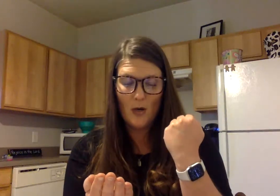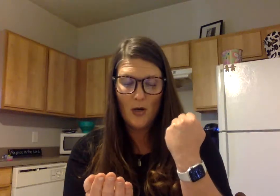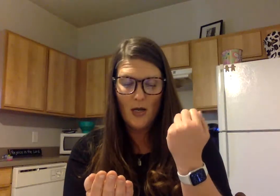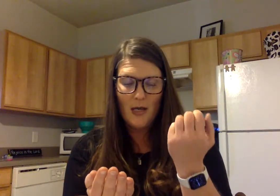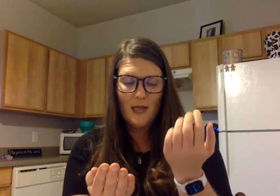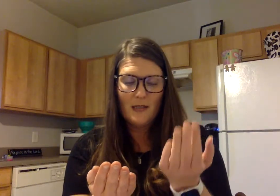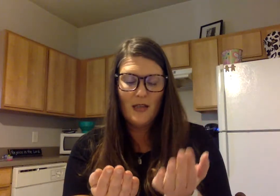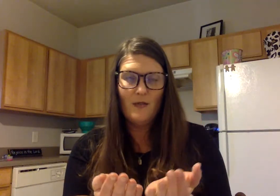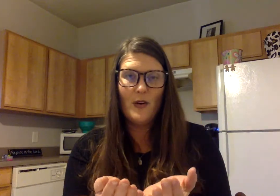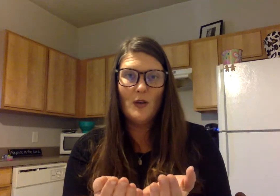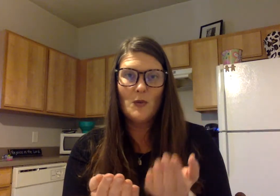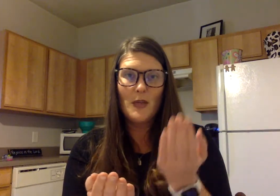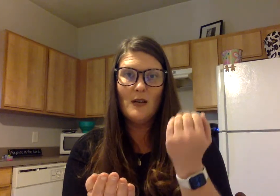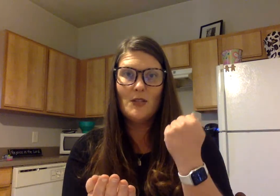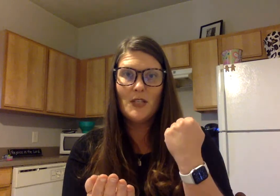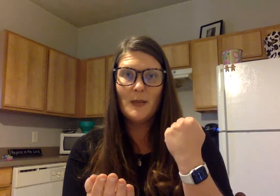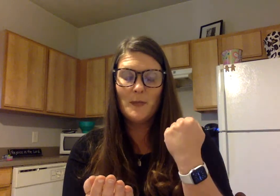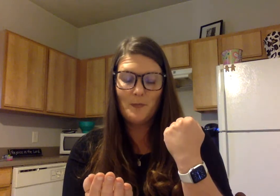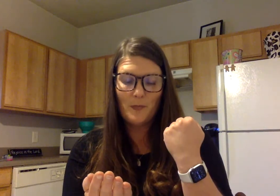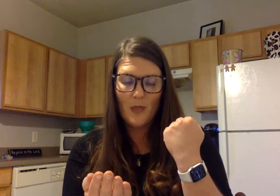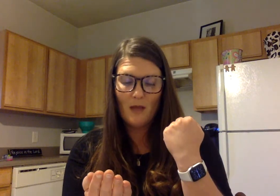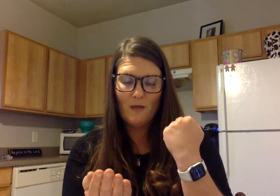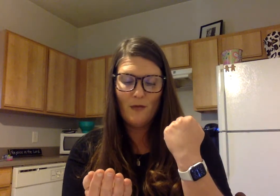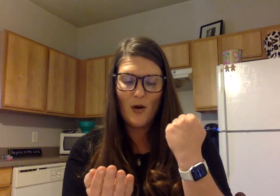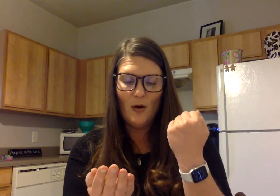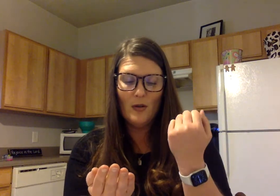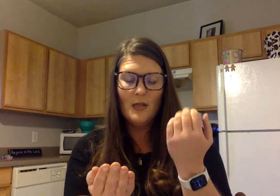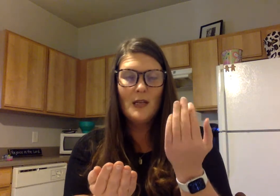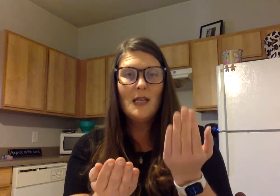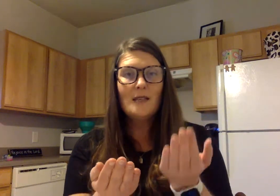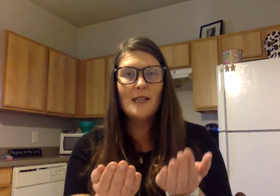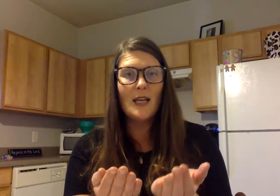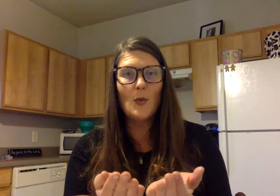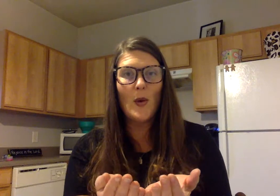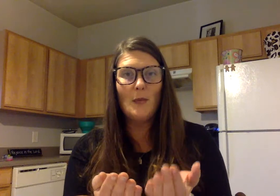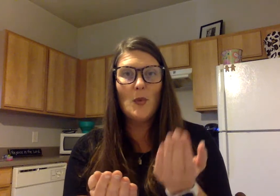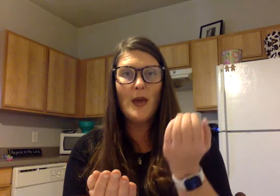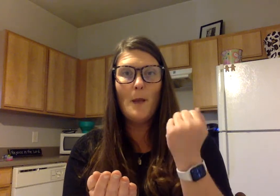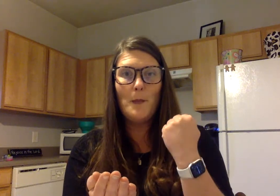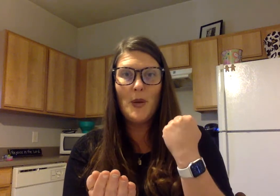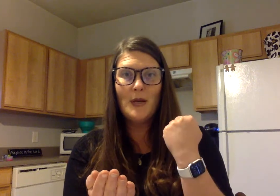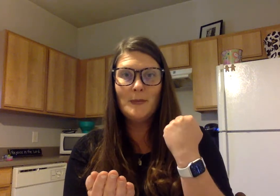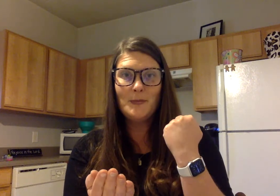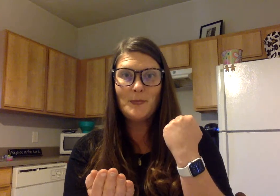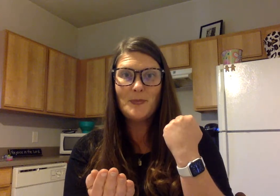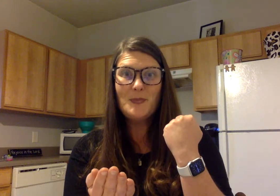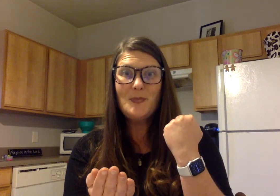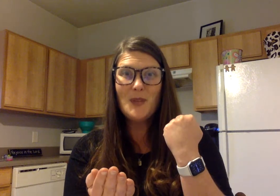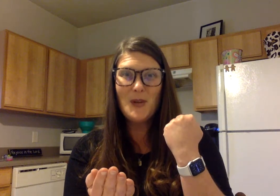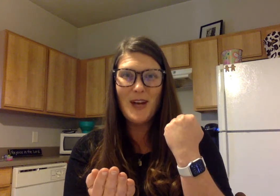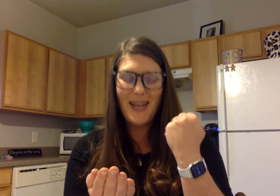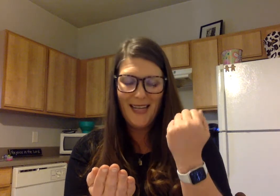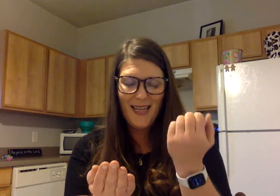tore, say fault without t, fall, say grape without p, gray,